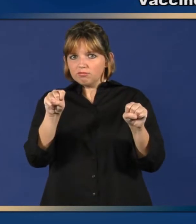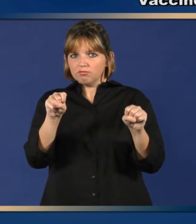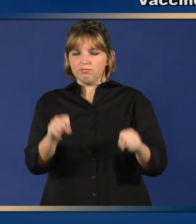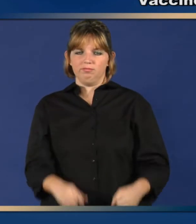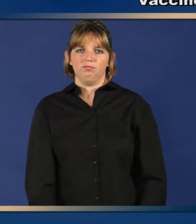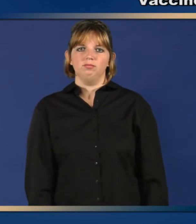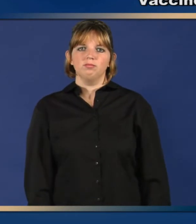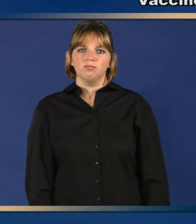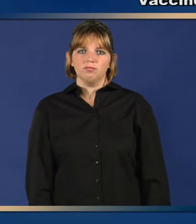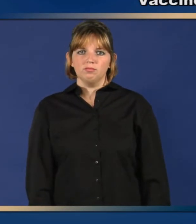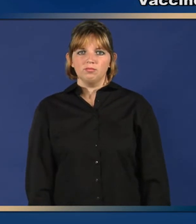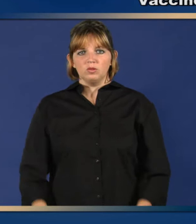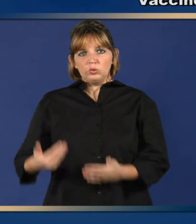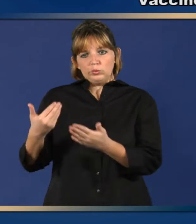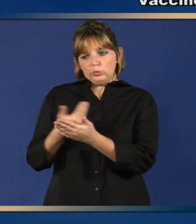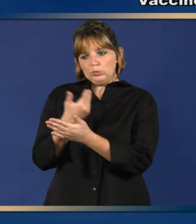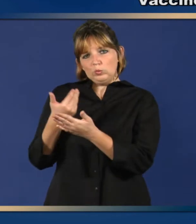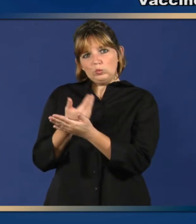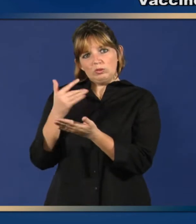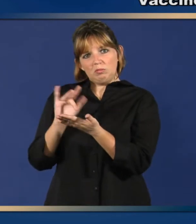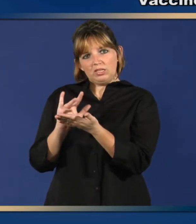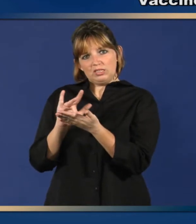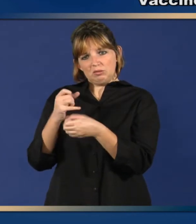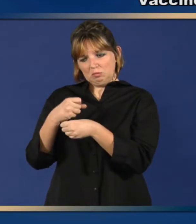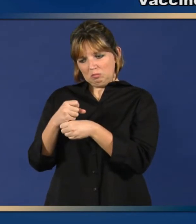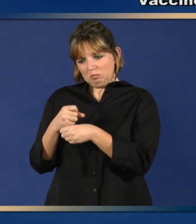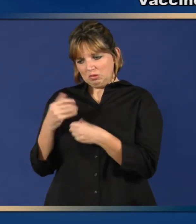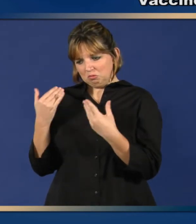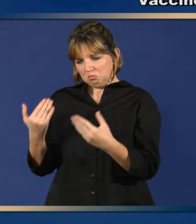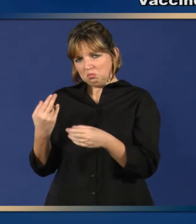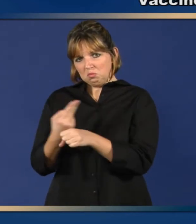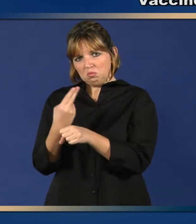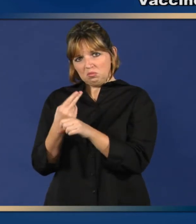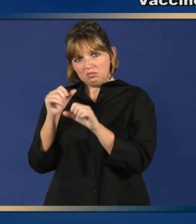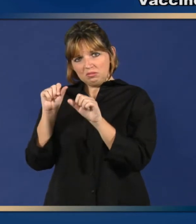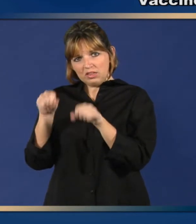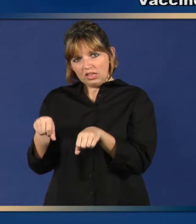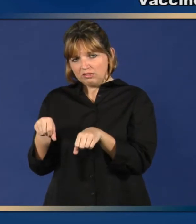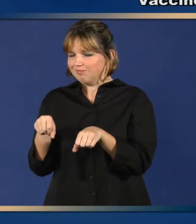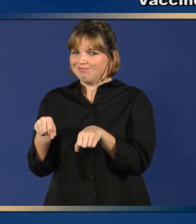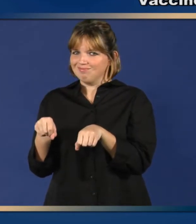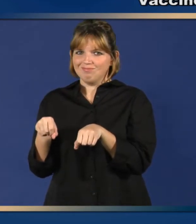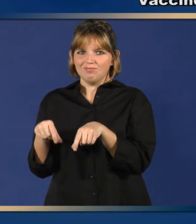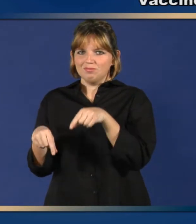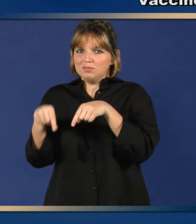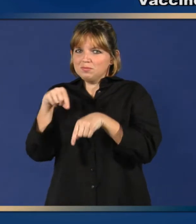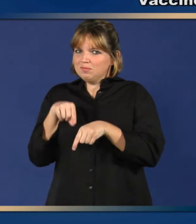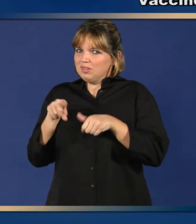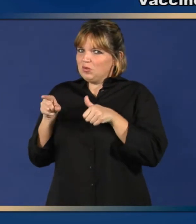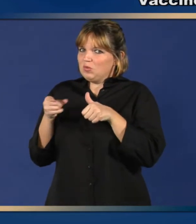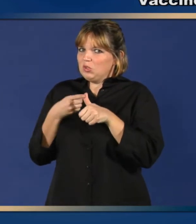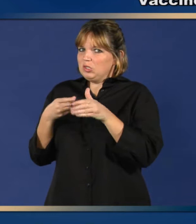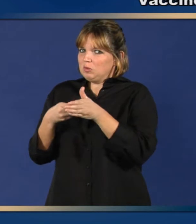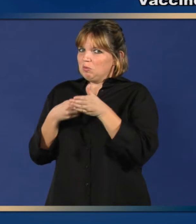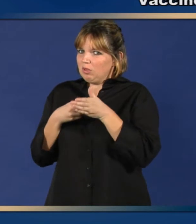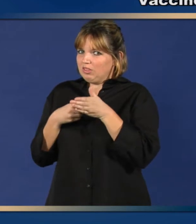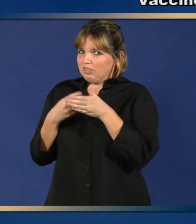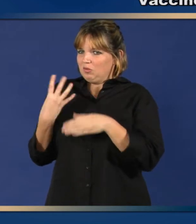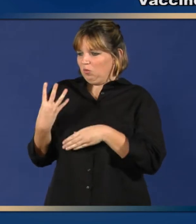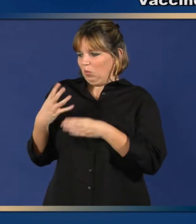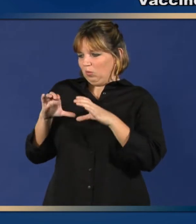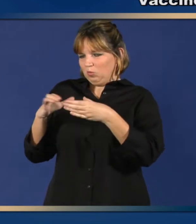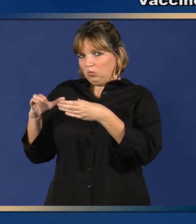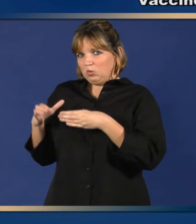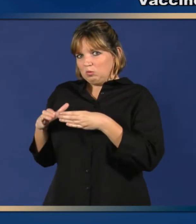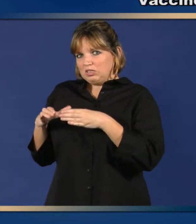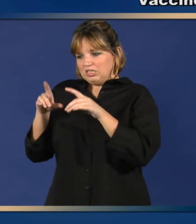vaccines must be tested by the Food and Drug Administration, or FDA. The FDA